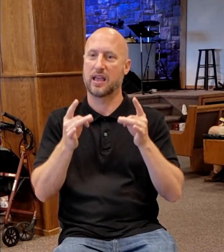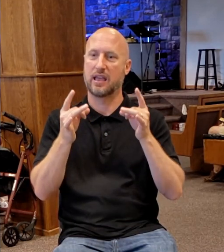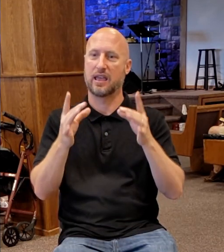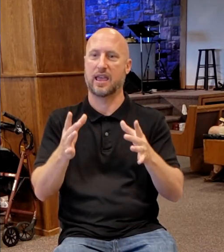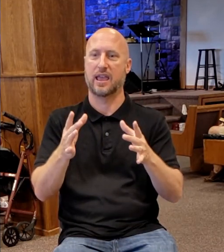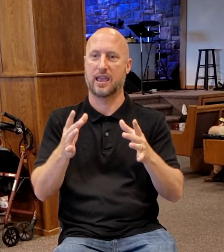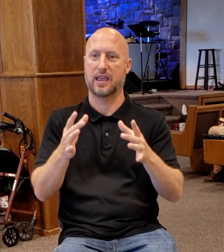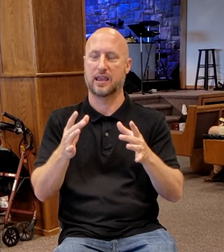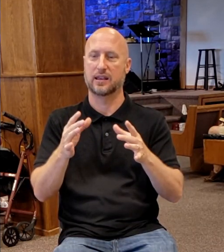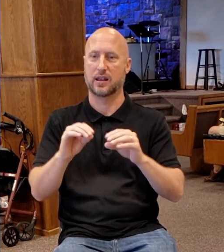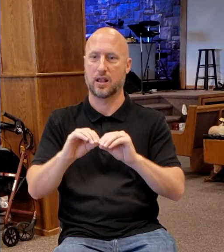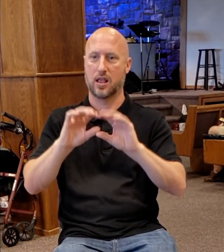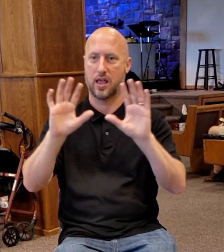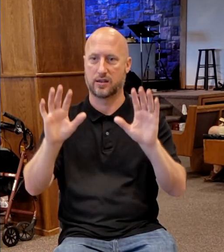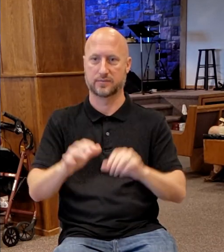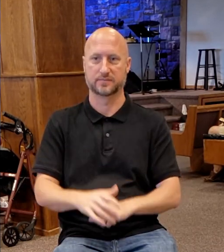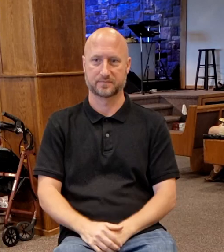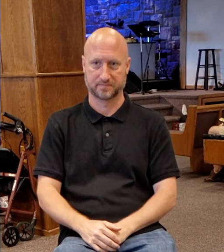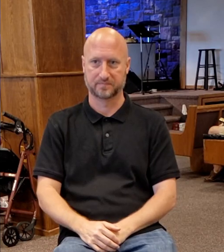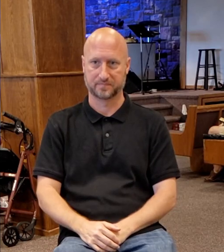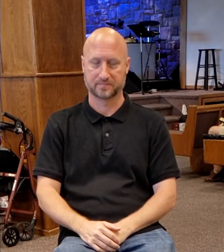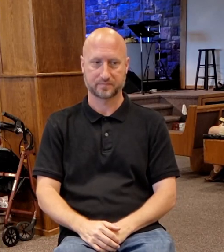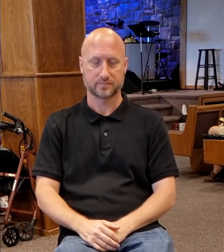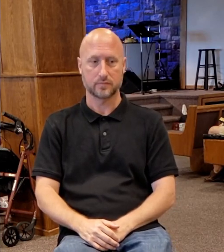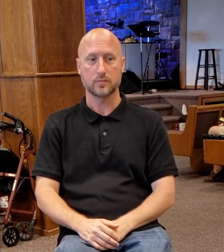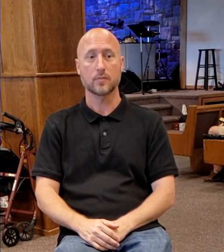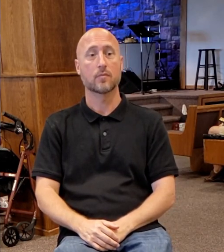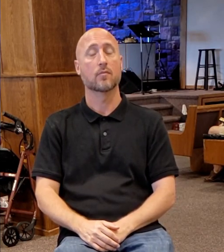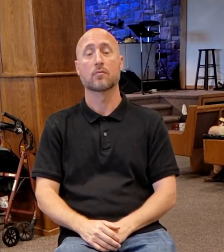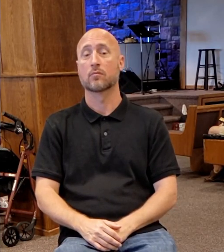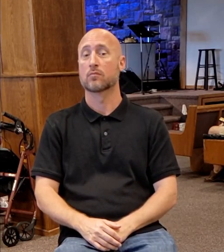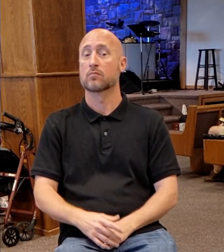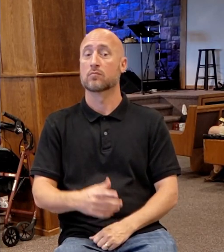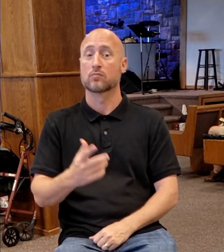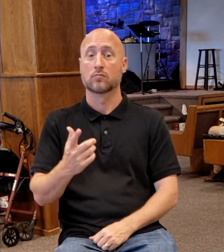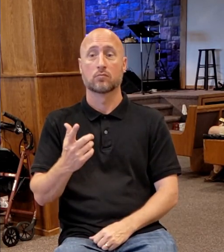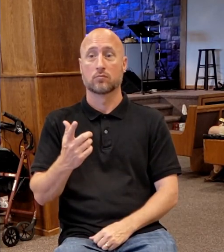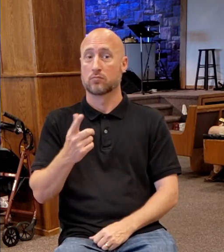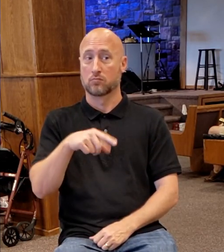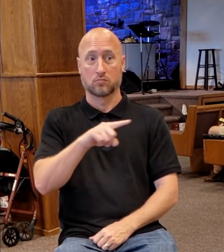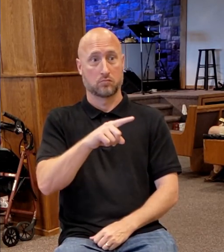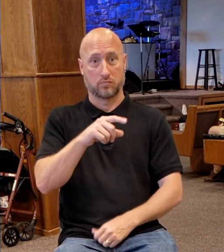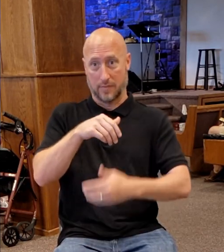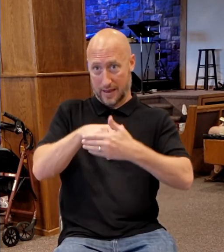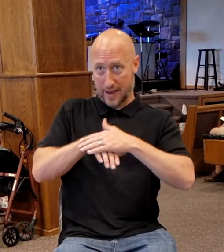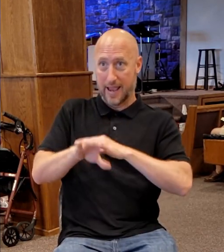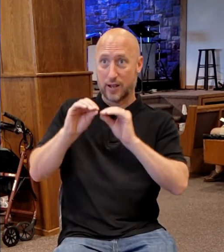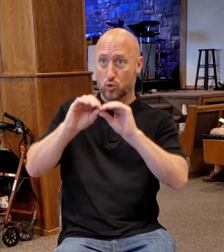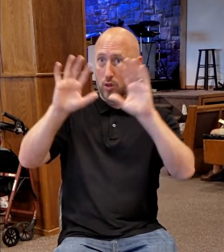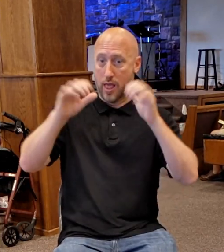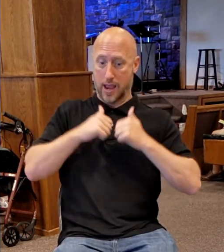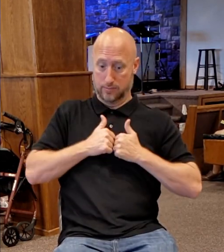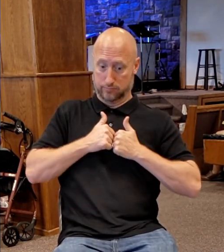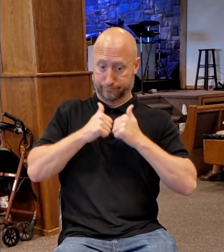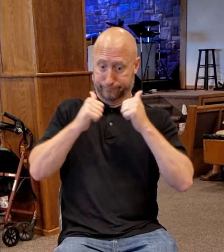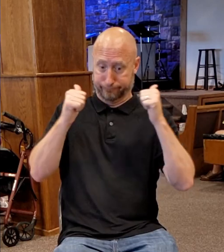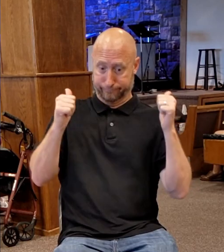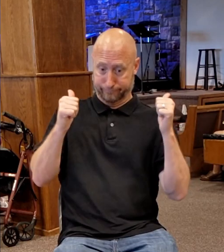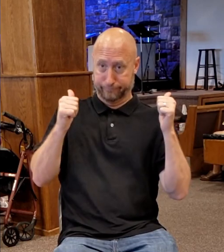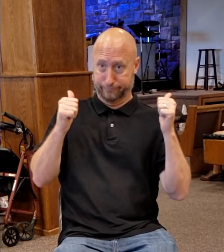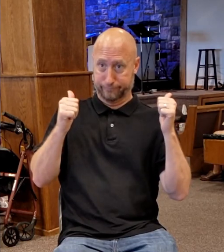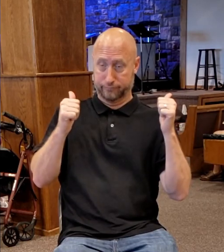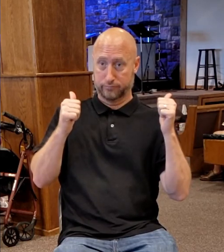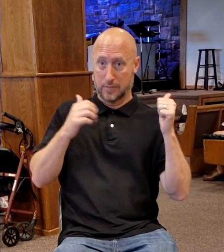doeth evil hateth the light, neither cometh to the light, lest his deeds